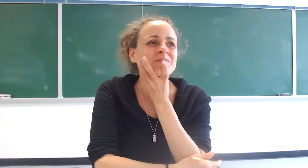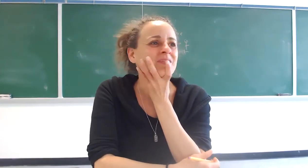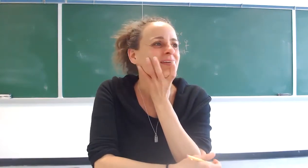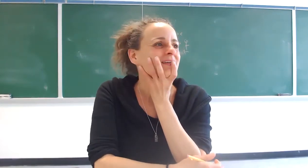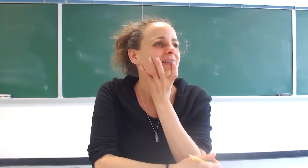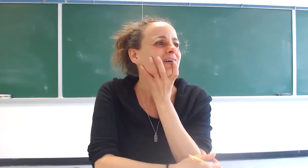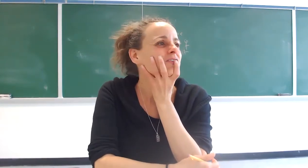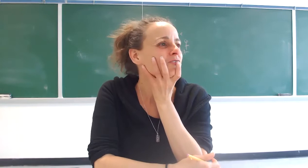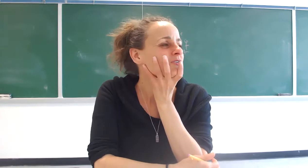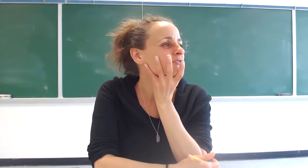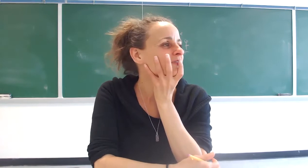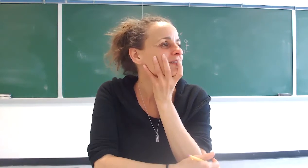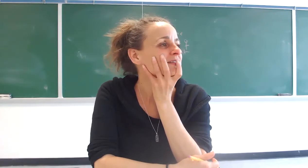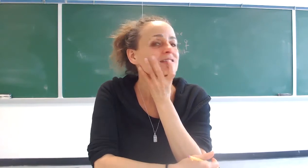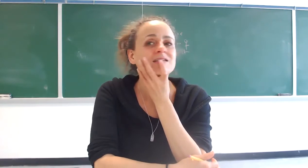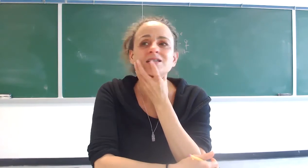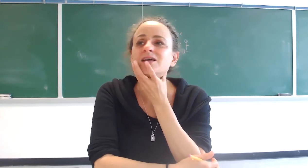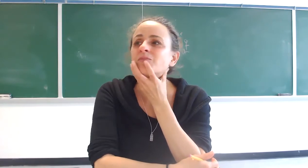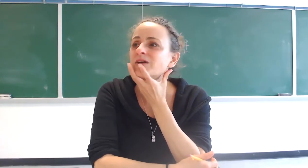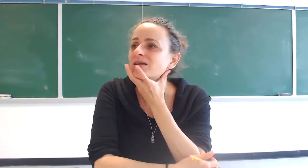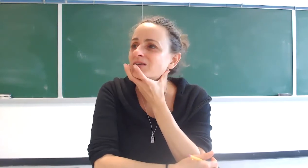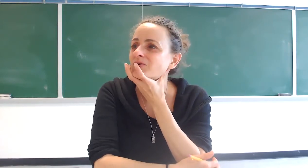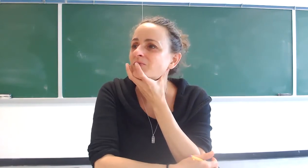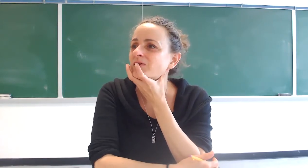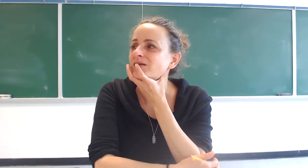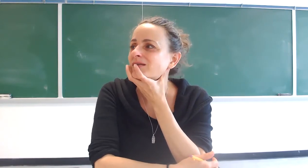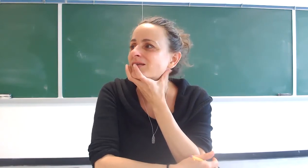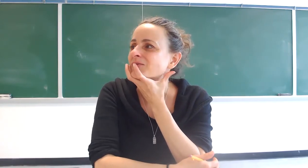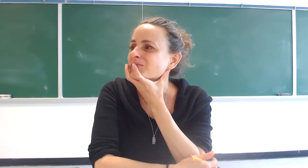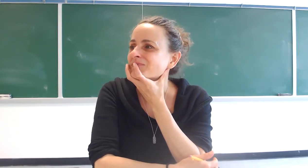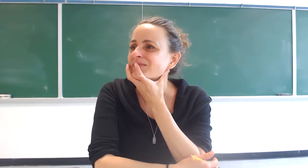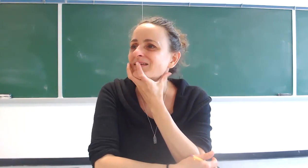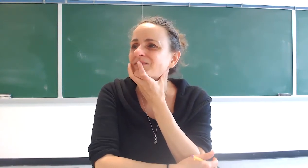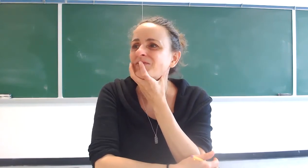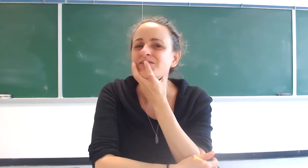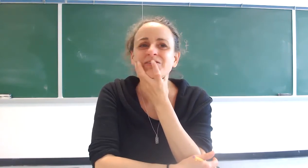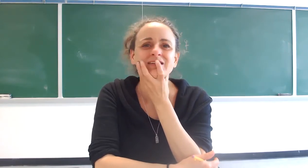can the torturer succeed in breaking your spirit what do you think